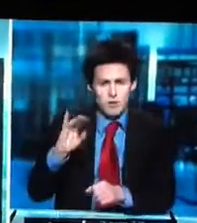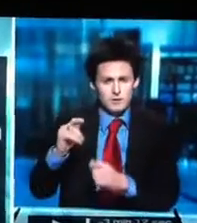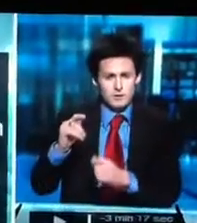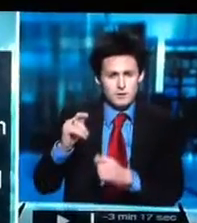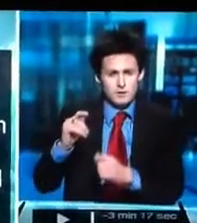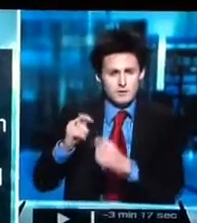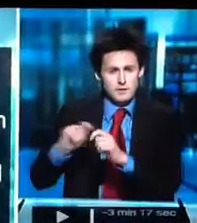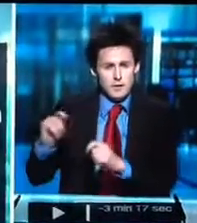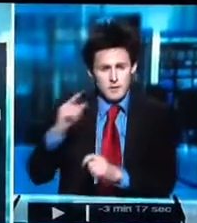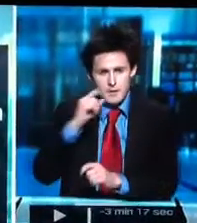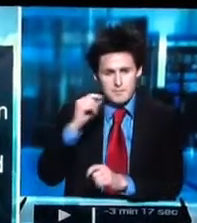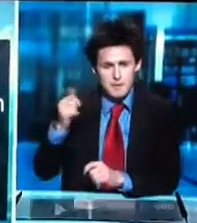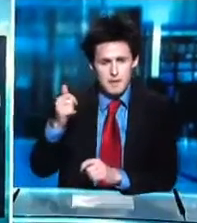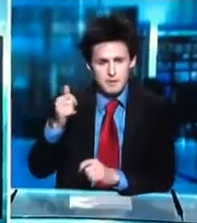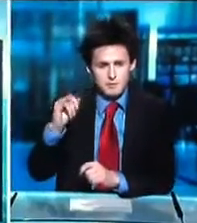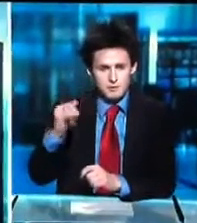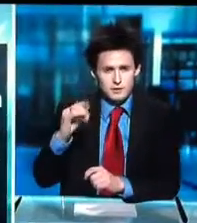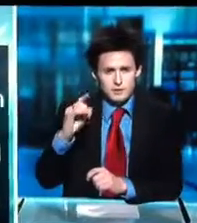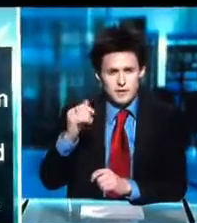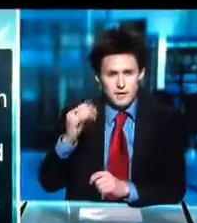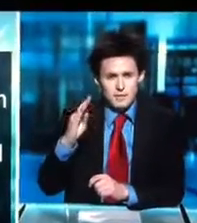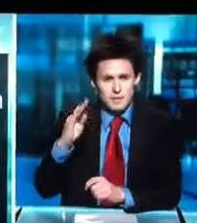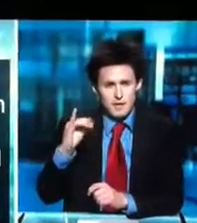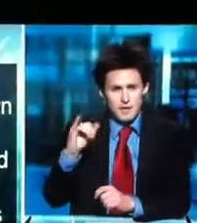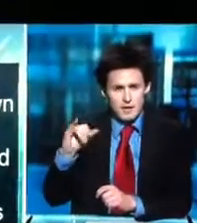Oil town of Ajdabia.